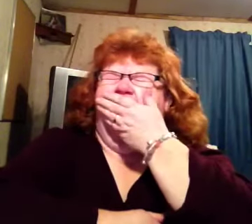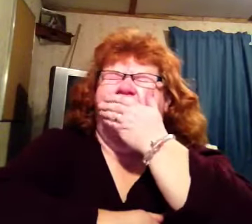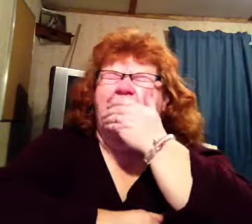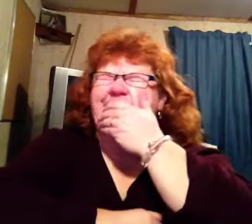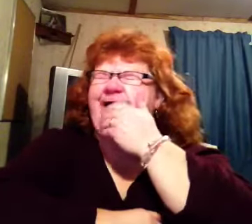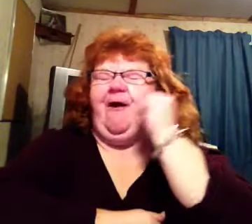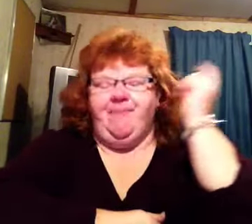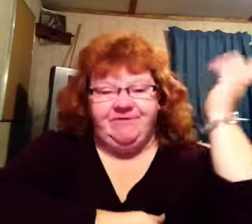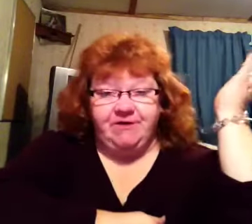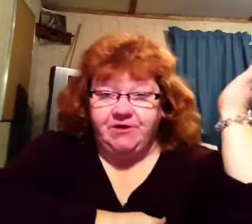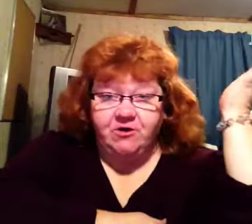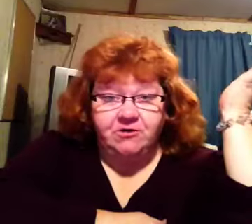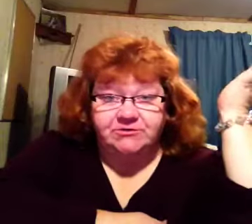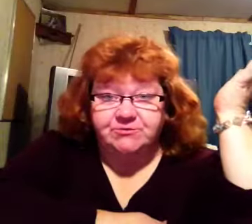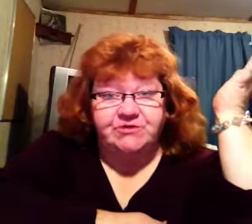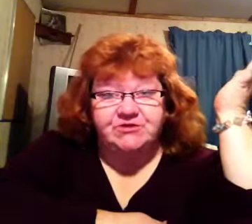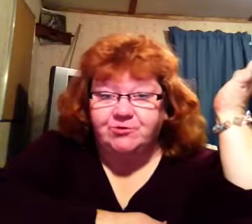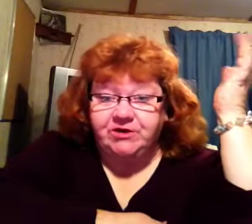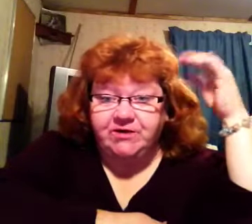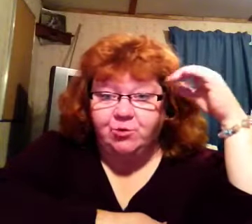I was like, I'm going start yawning just because I'm on camera.